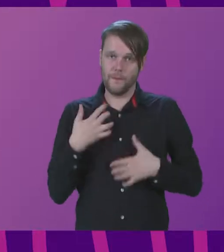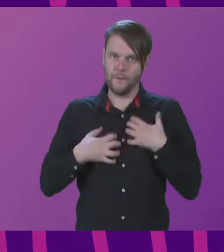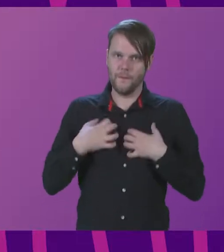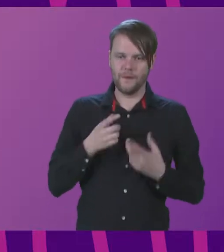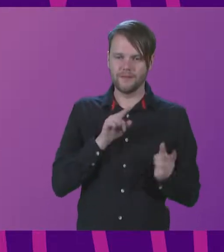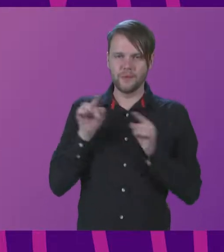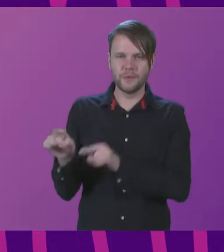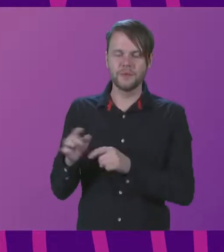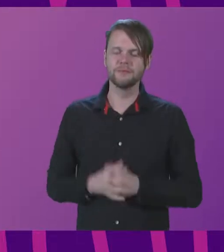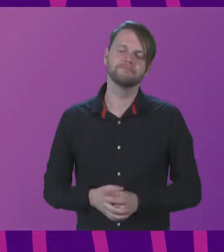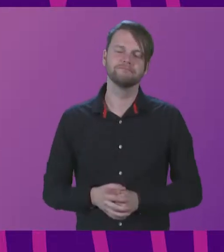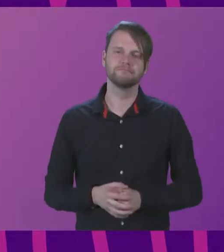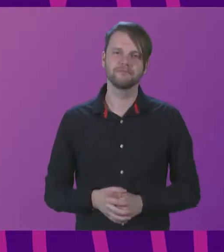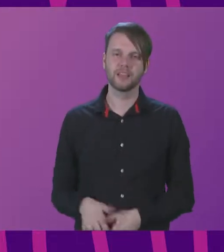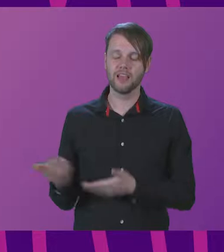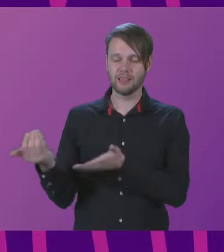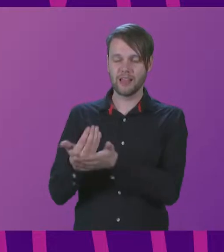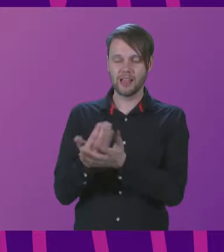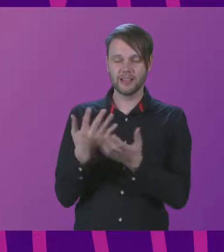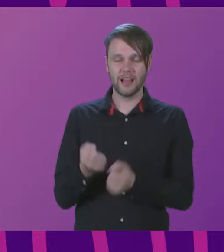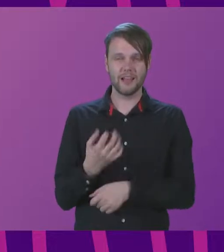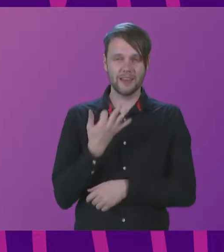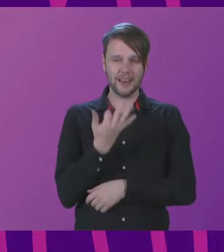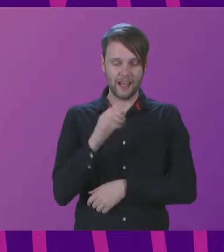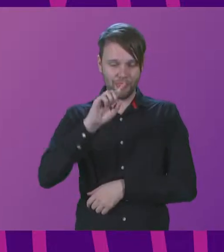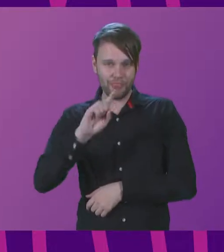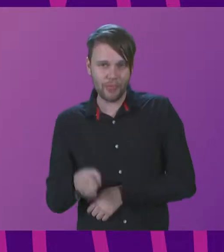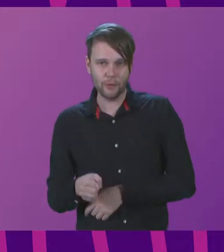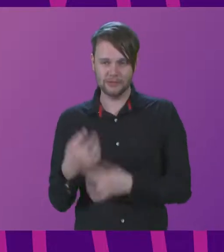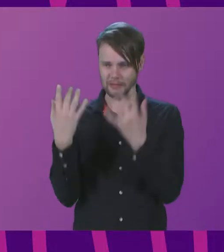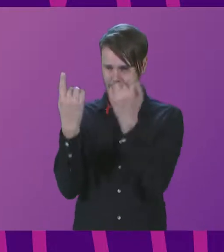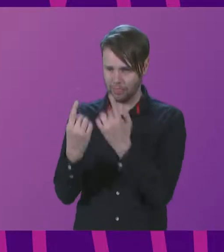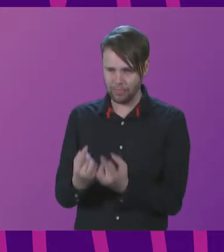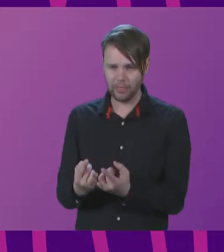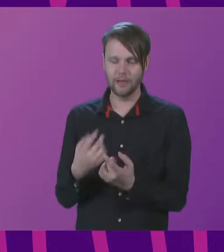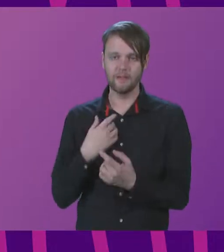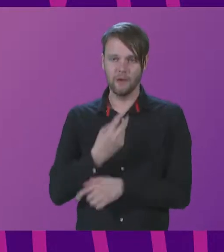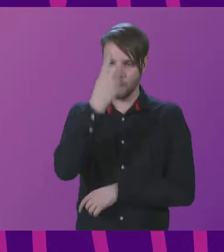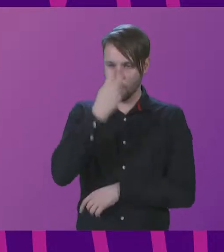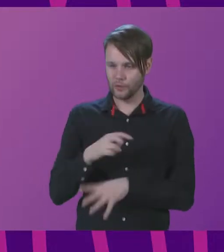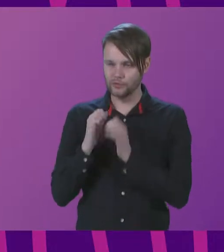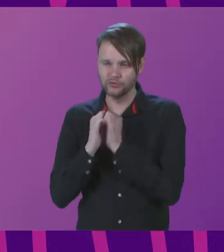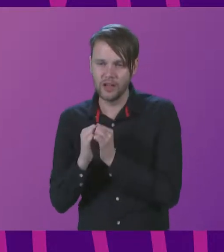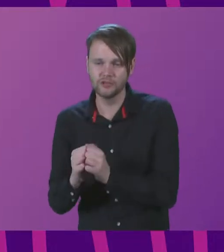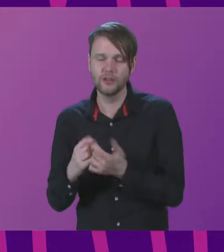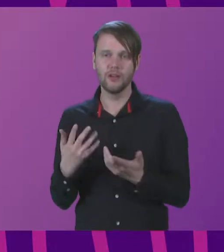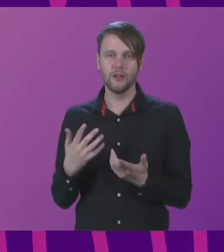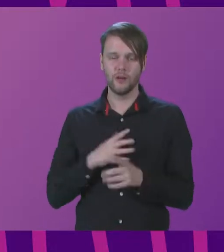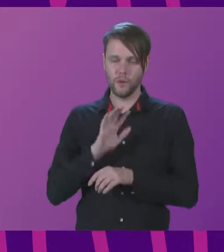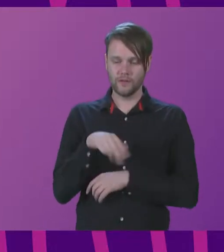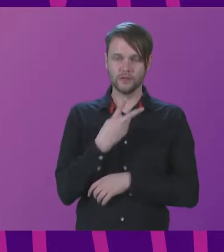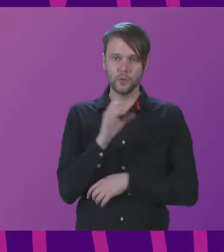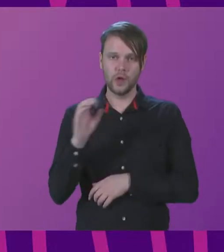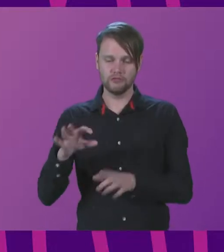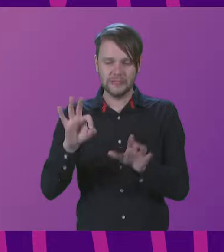store if you are. The collection boasts a staggering 9,000 objects, including medieval treasures and over 200